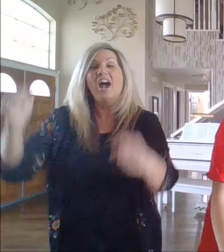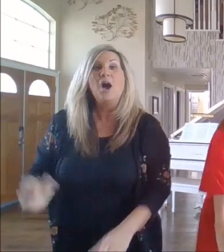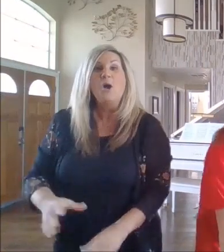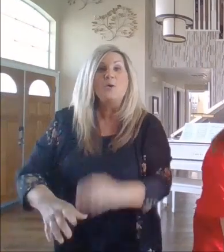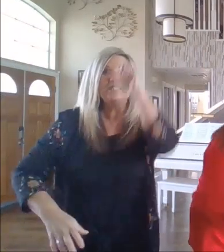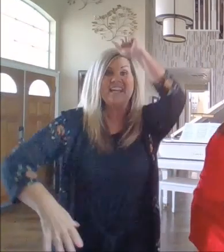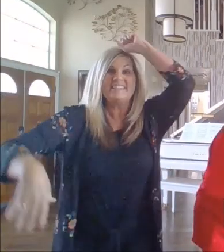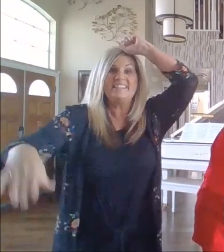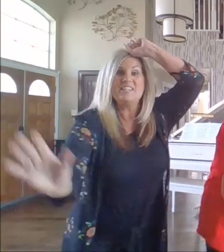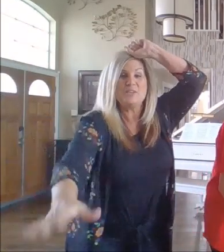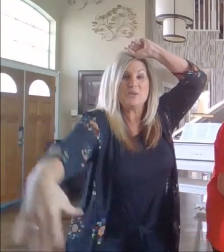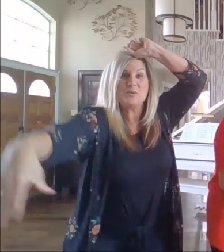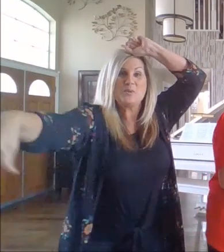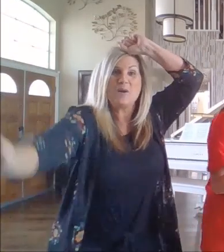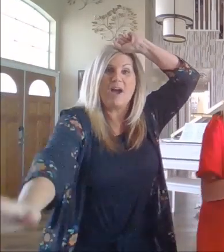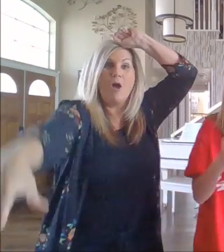Who lets the u out?